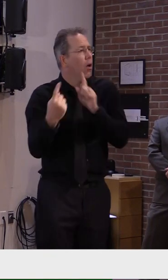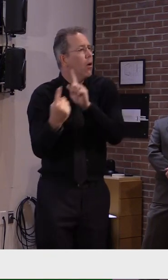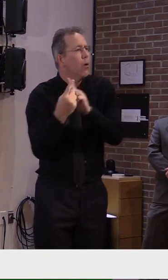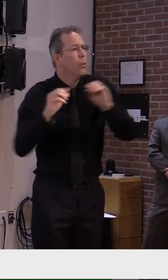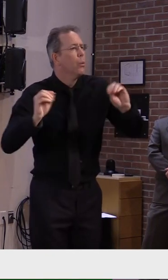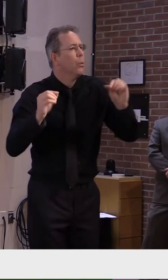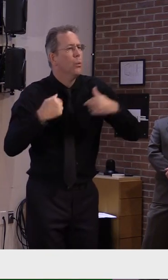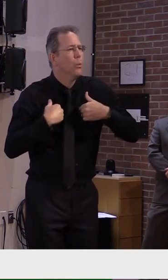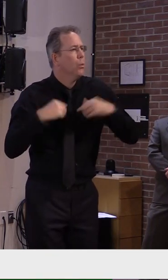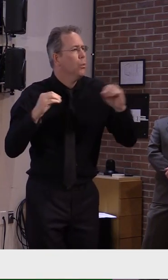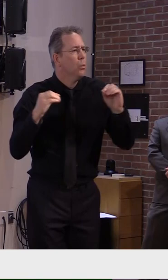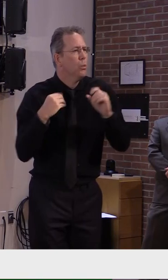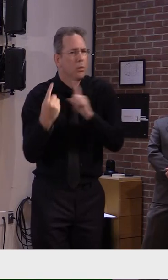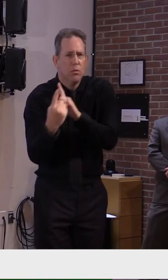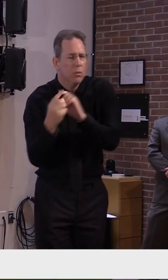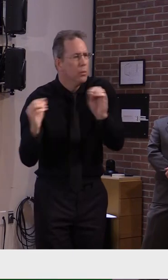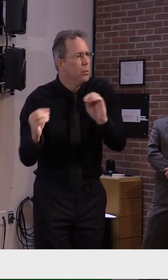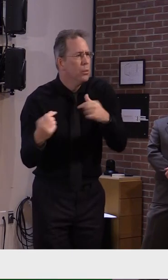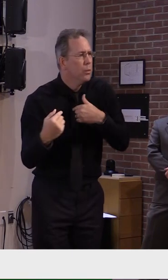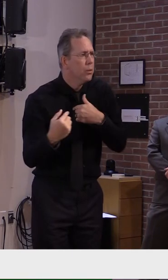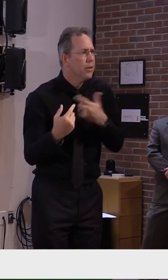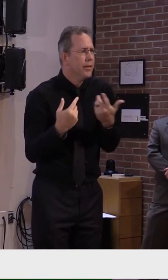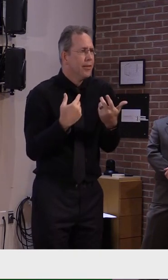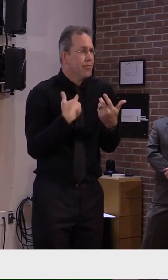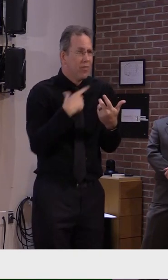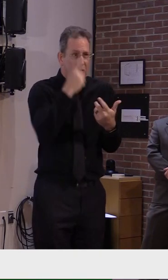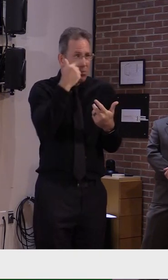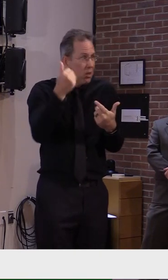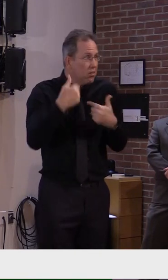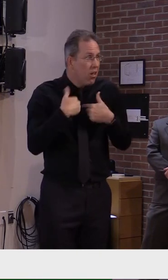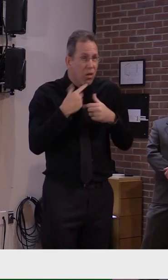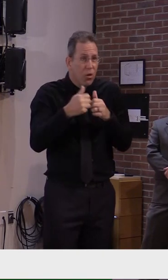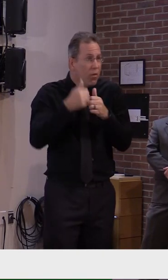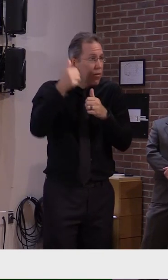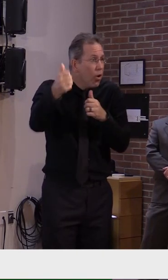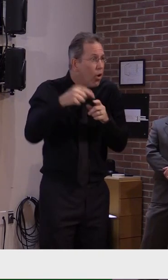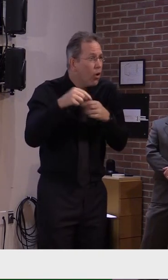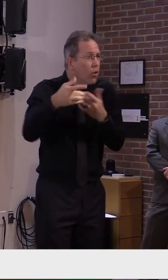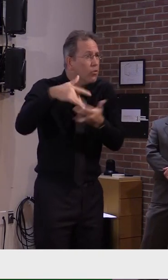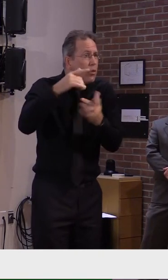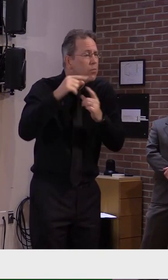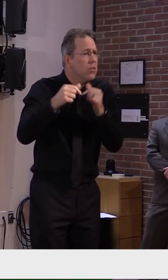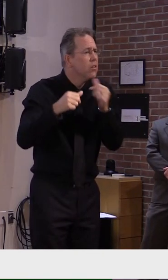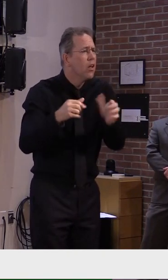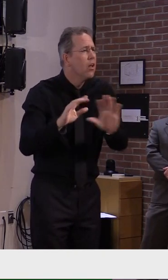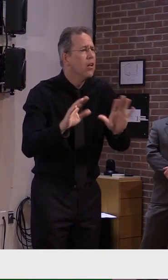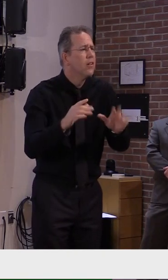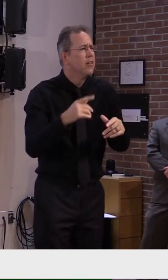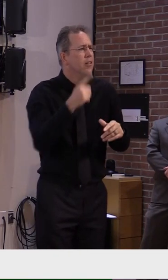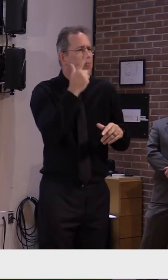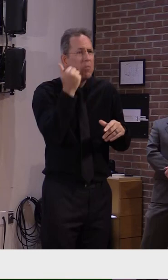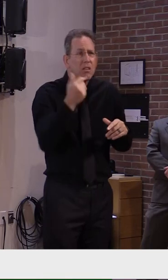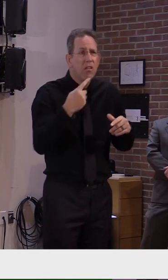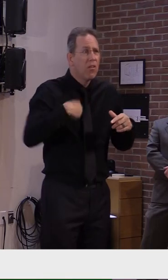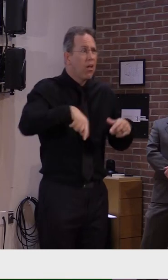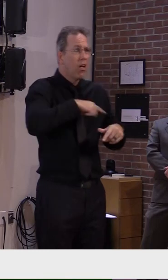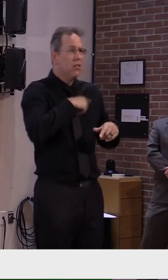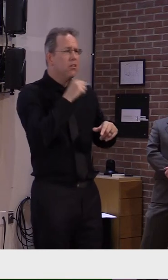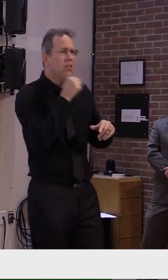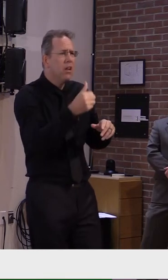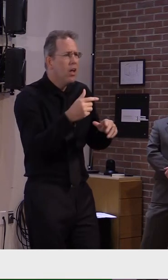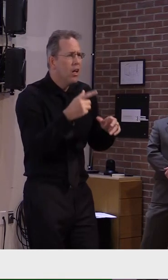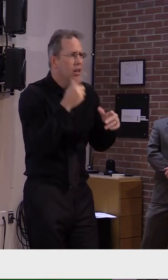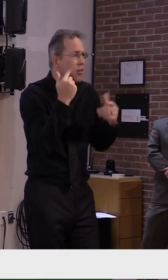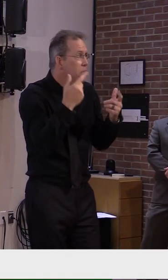growth is not because of tourists. It's not because of restaurants. It's not because of gyms. It's not because of